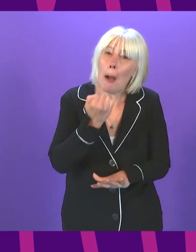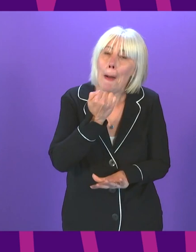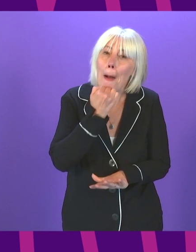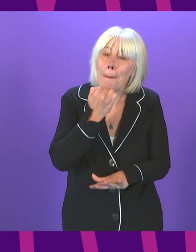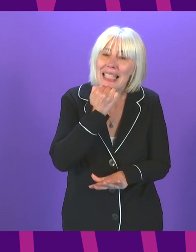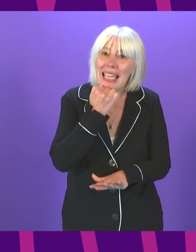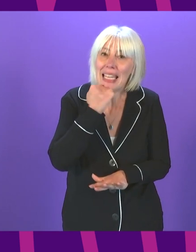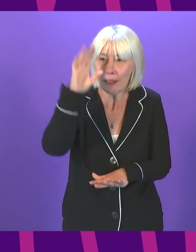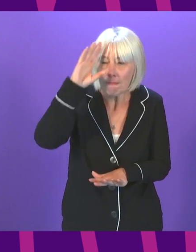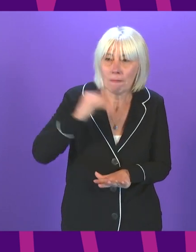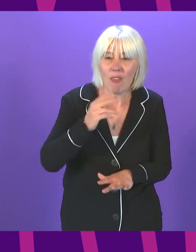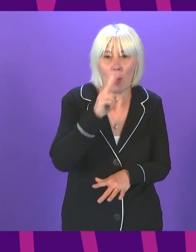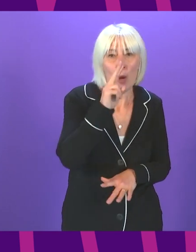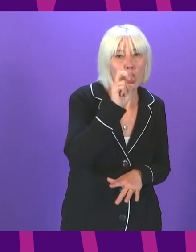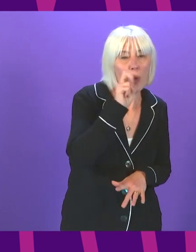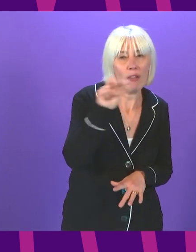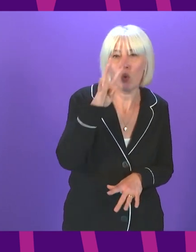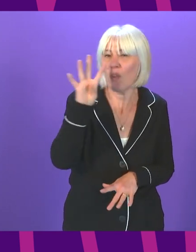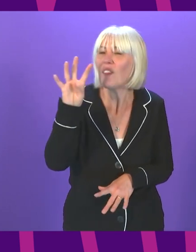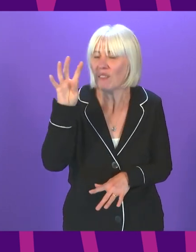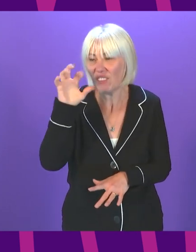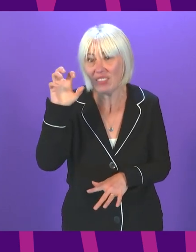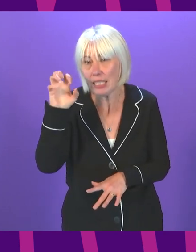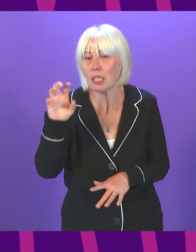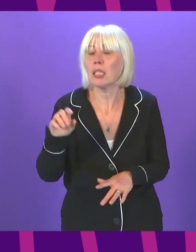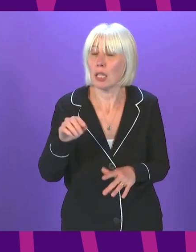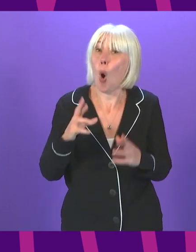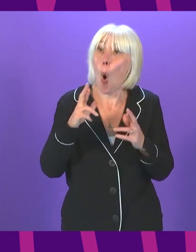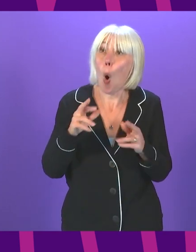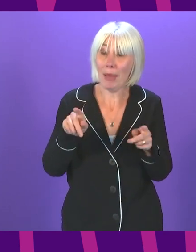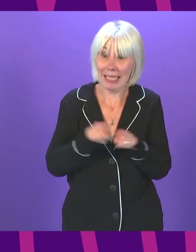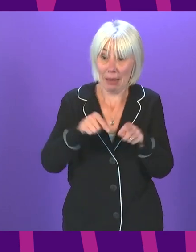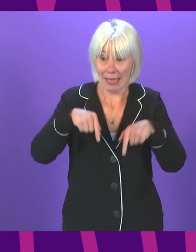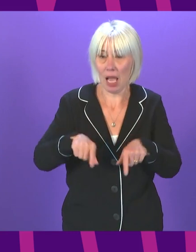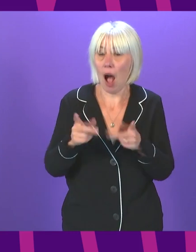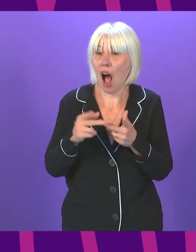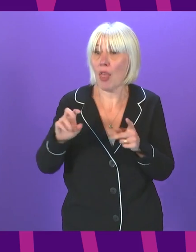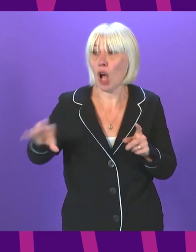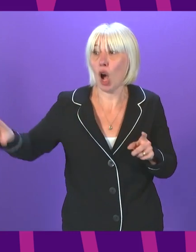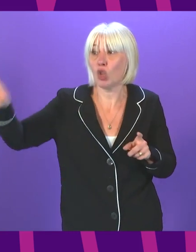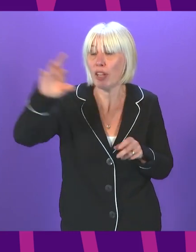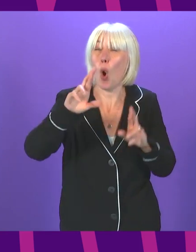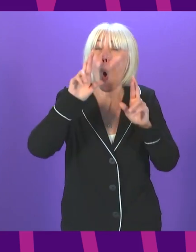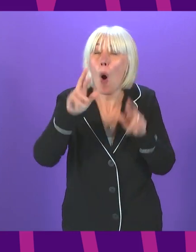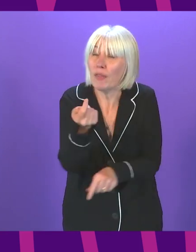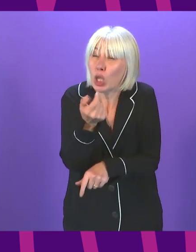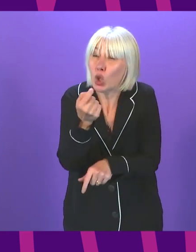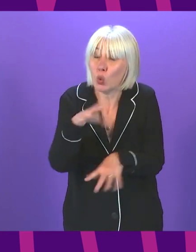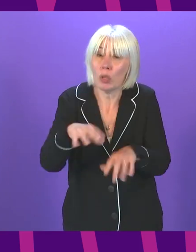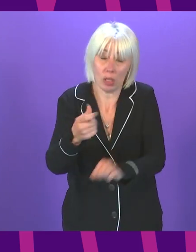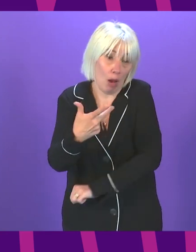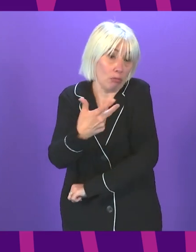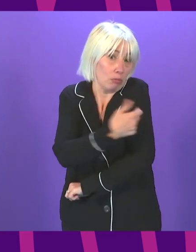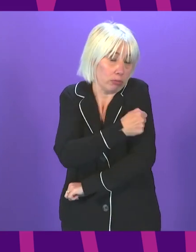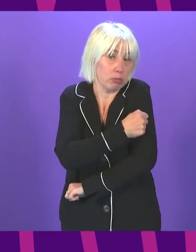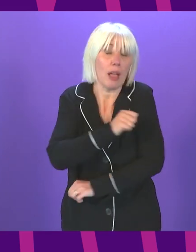12 to 15-year-olds. I hope that, like many other countries, we can start to vaccinate in that age group soon and